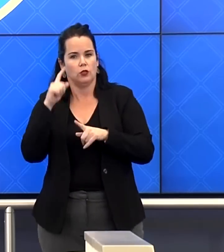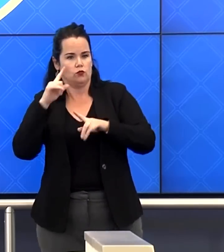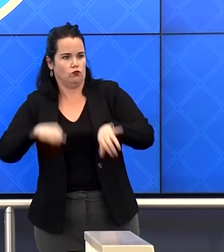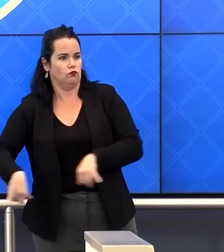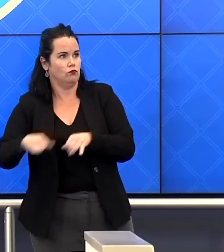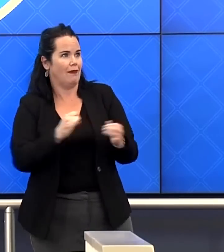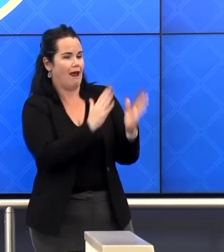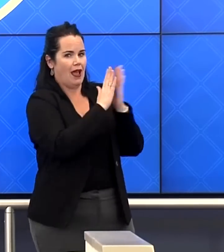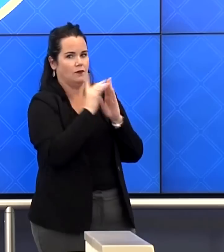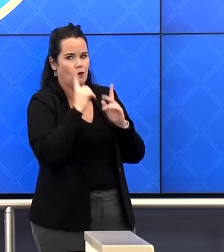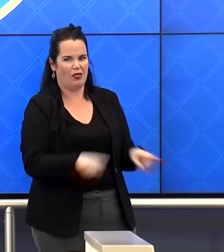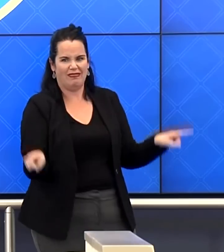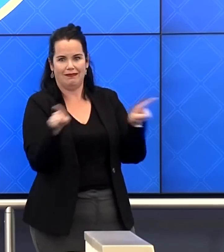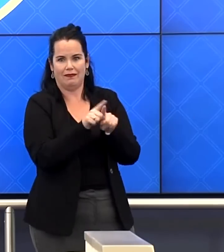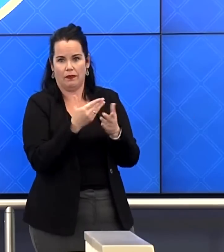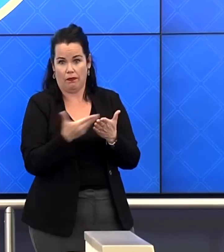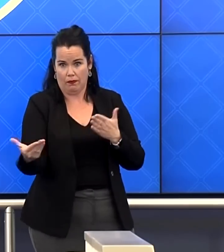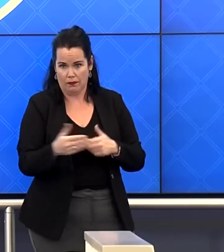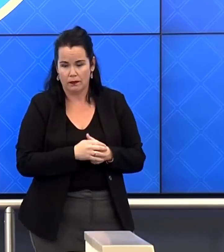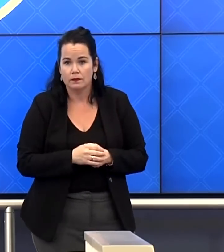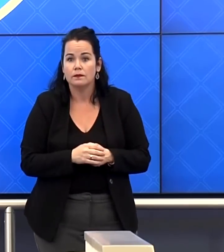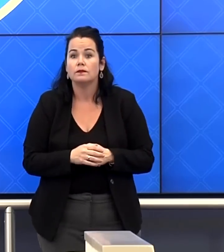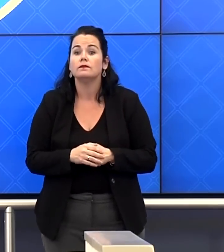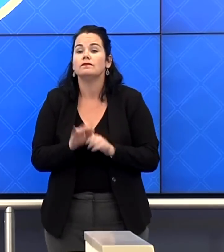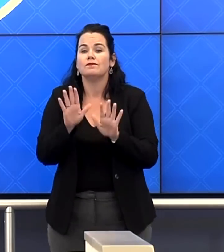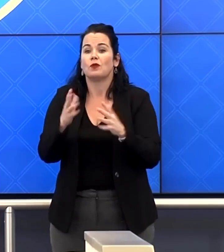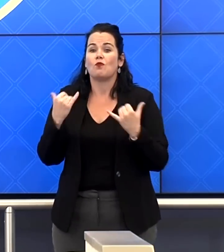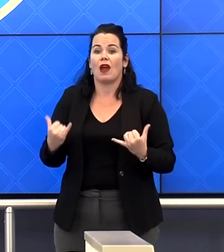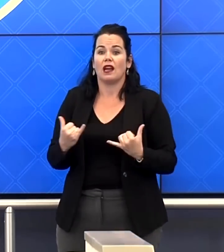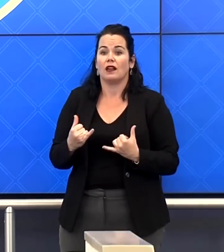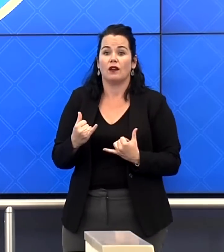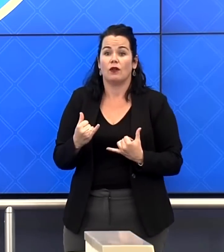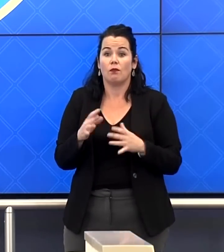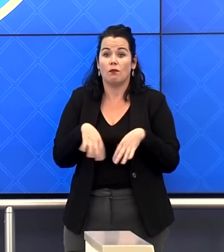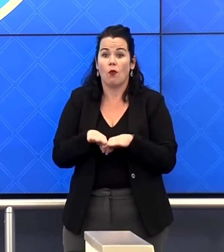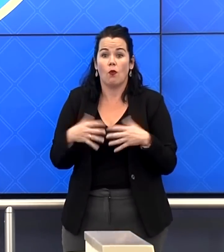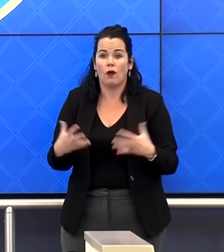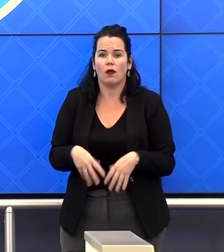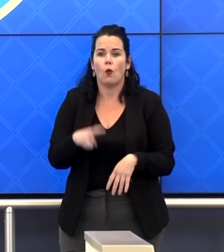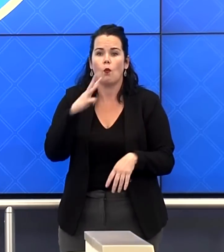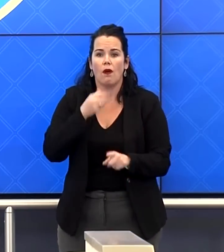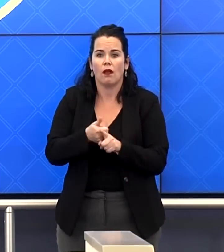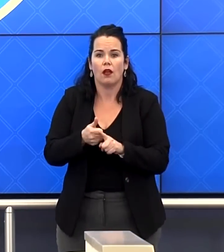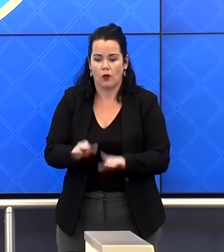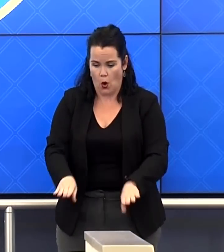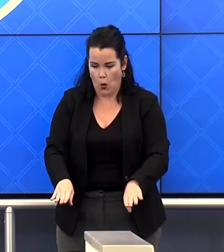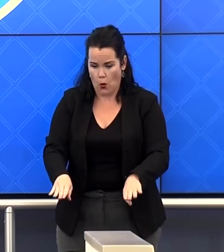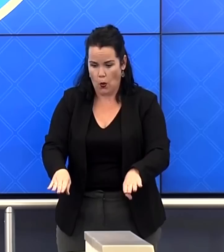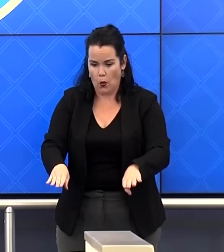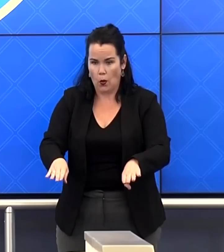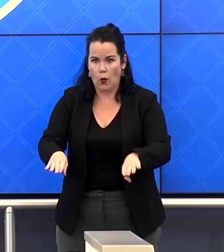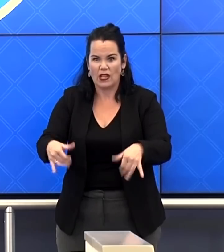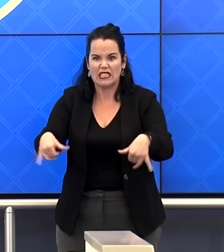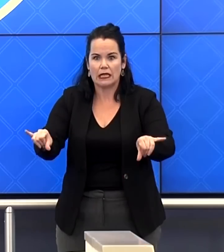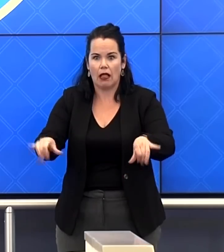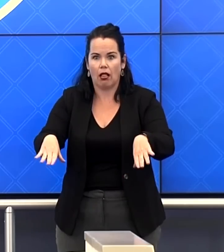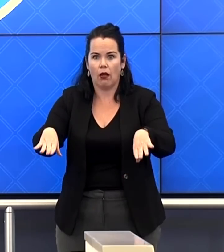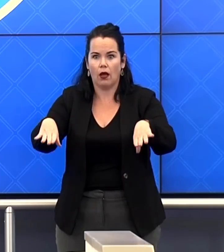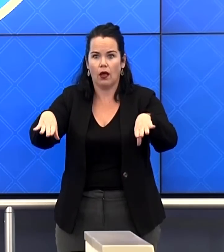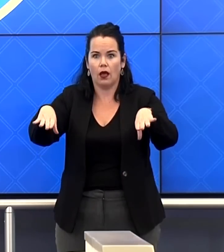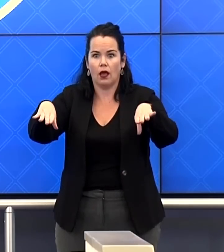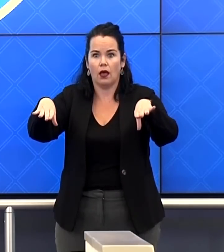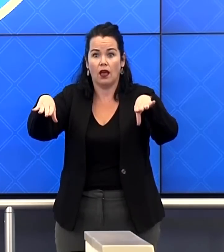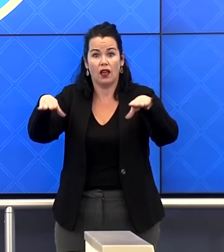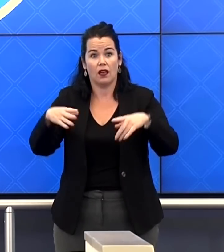something worth noting is that right now the water is rising. And we don't know, won't know the extent of it for maybe the